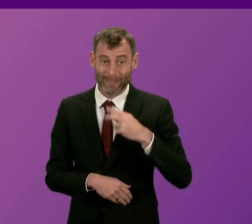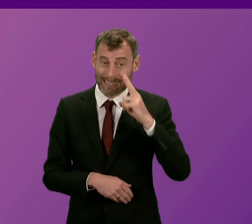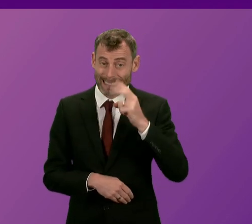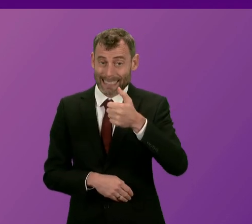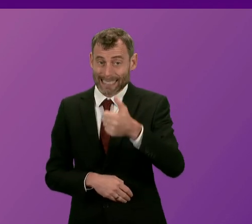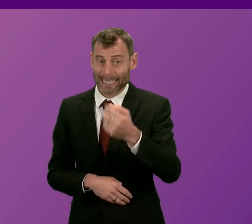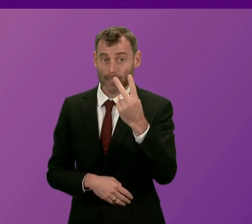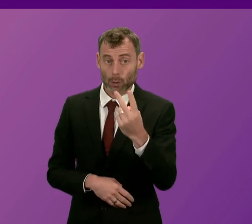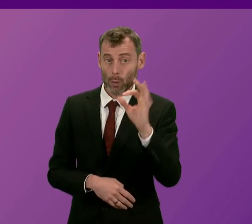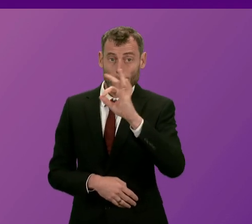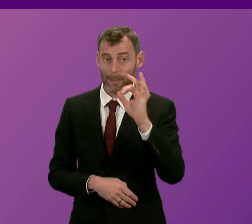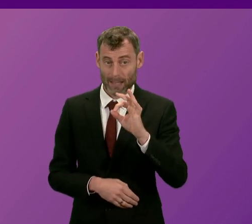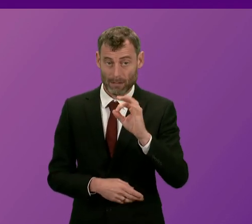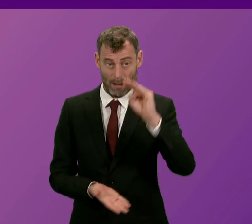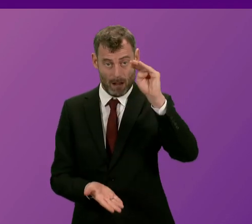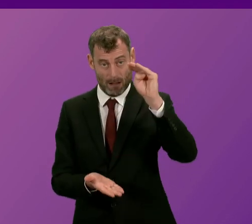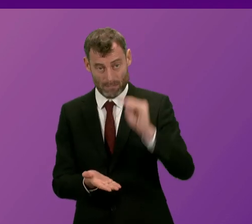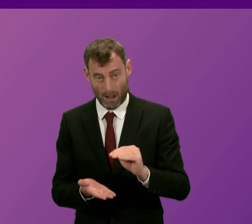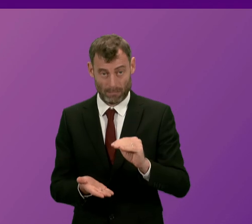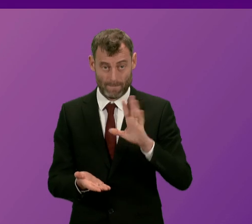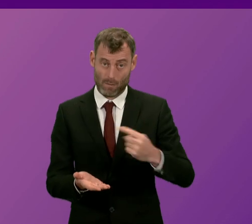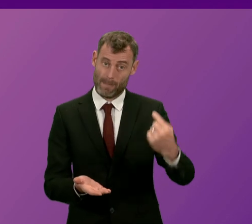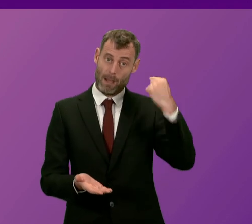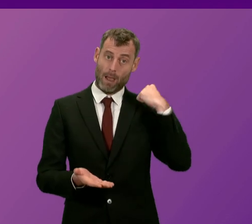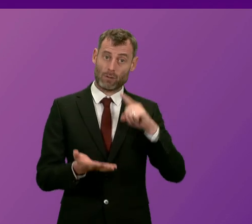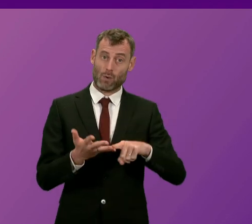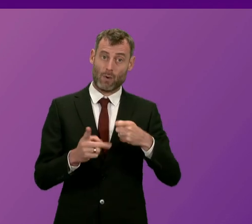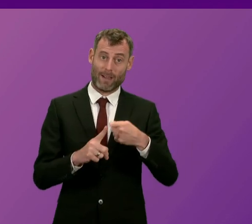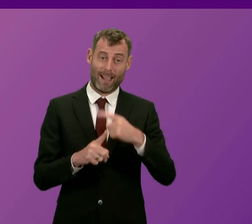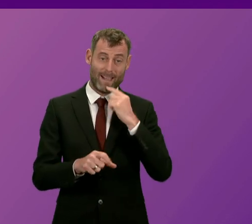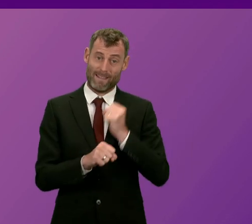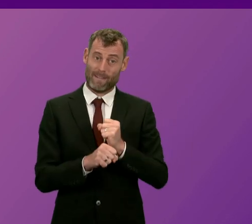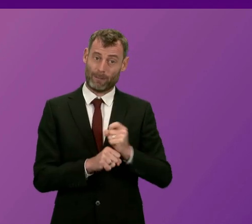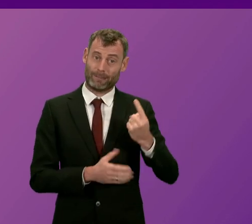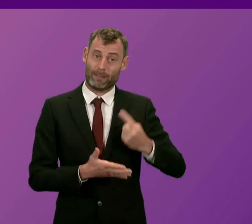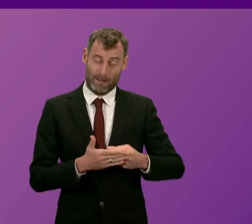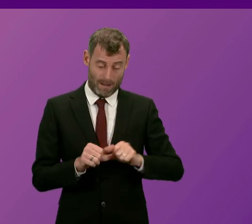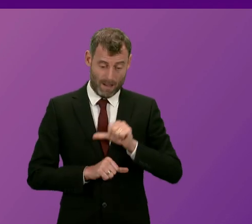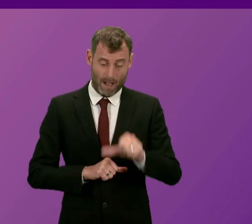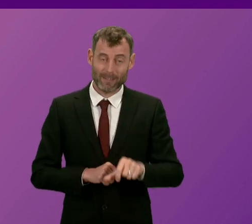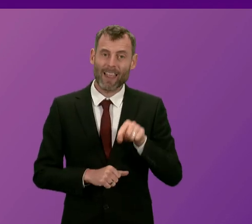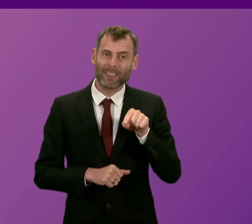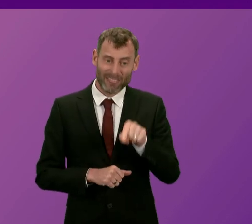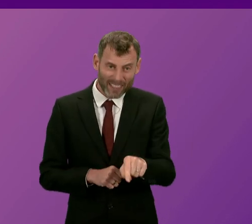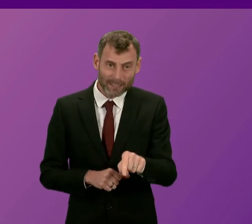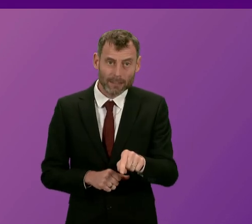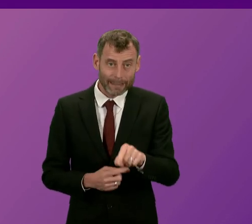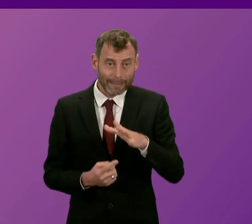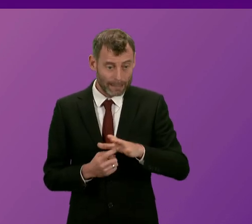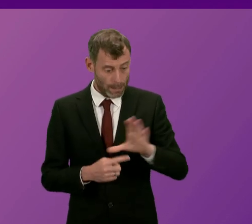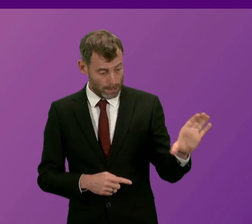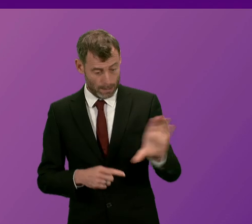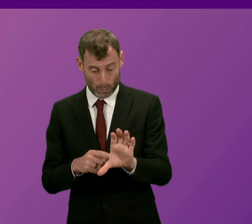financial transactions by the last United Kingdom government. Now, this financial mechanism was crucial in